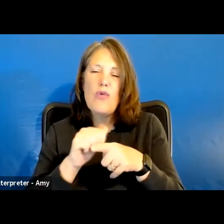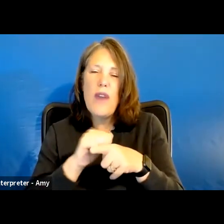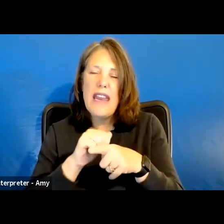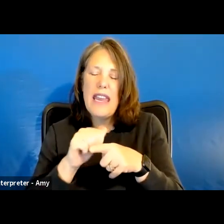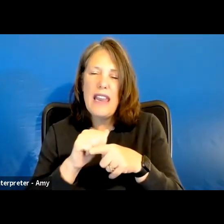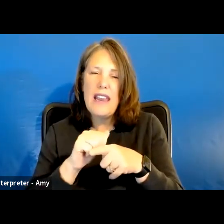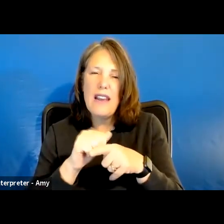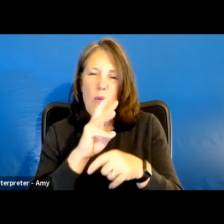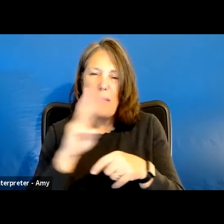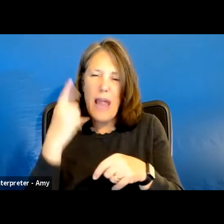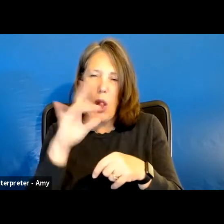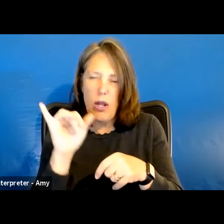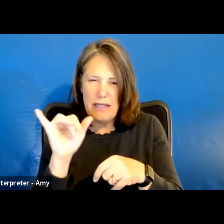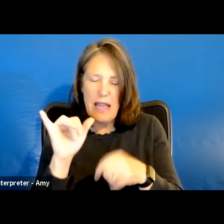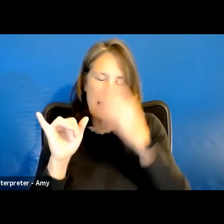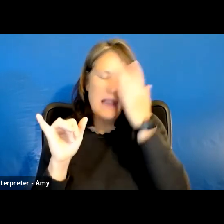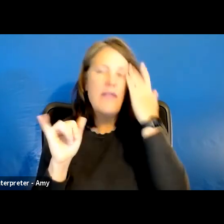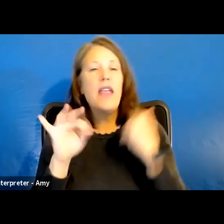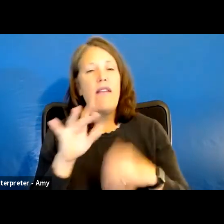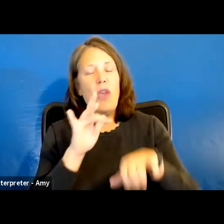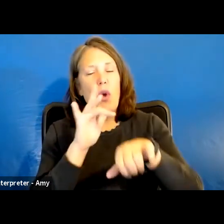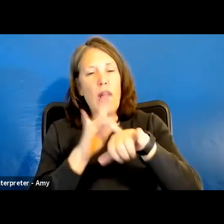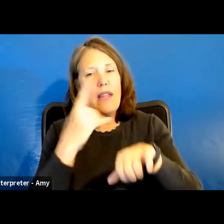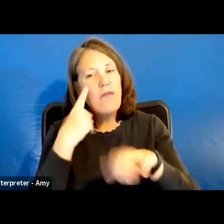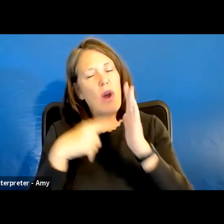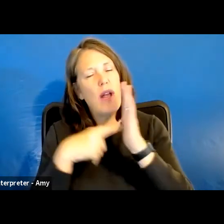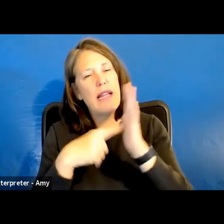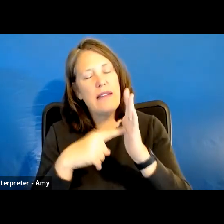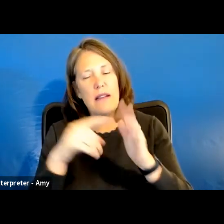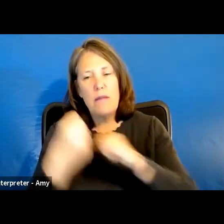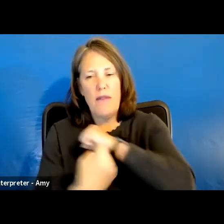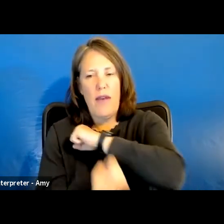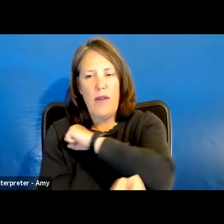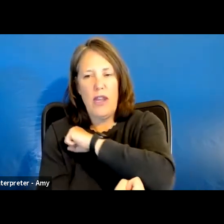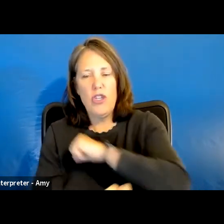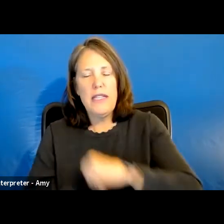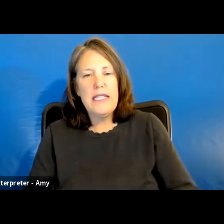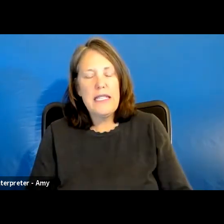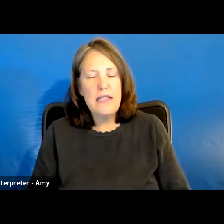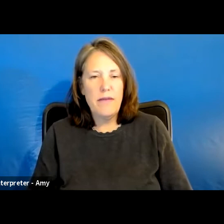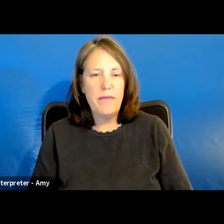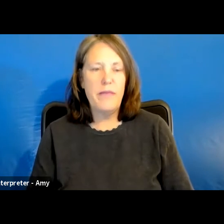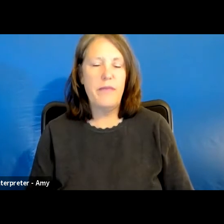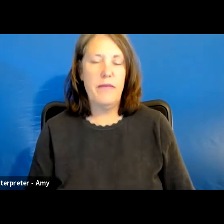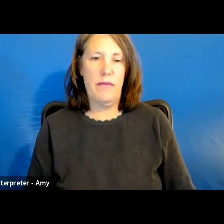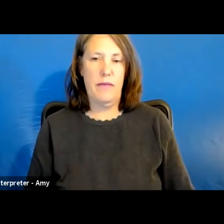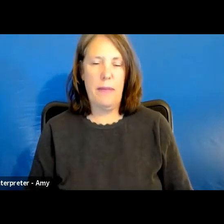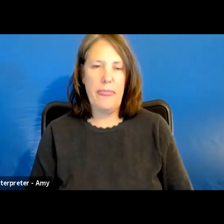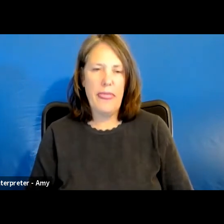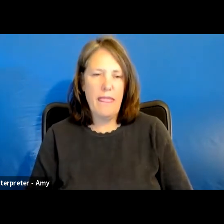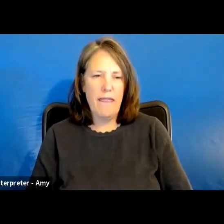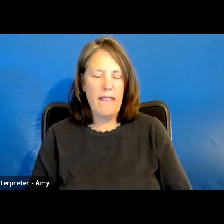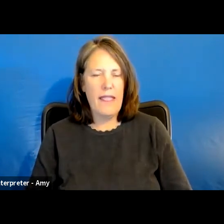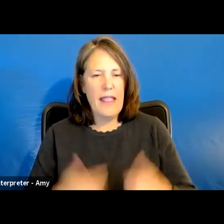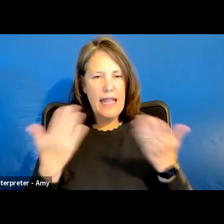page. If you clicked on, for example, foundations here,